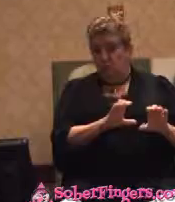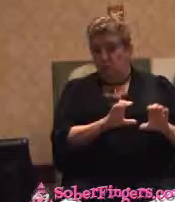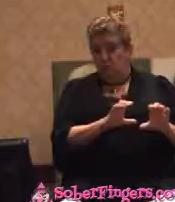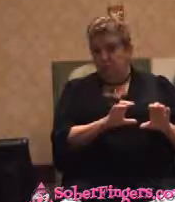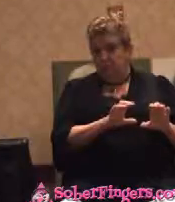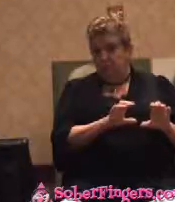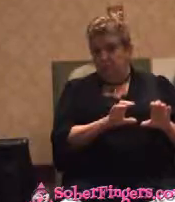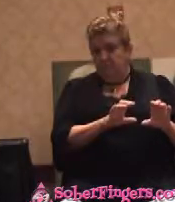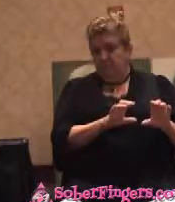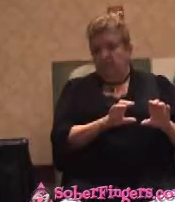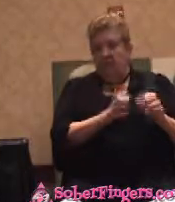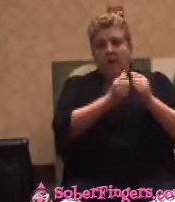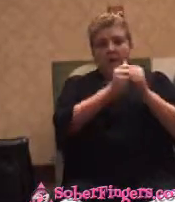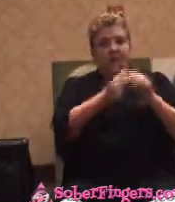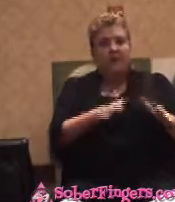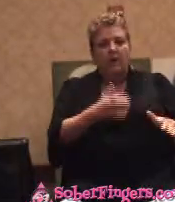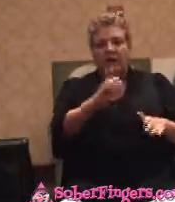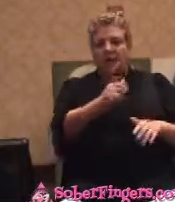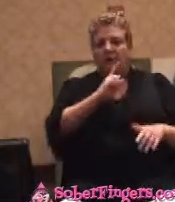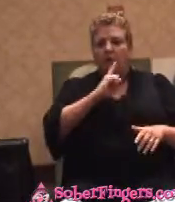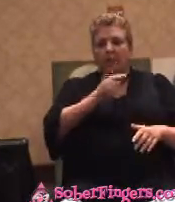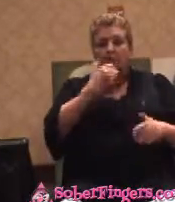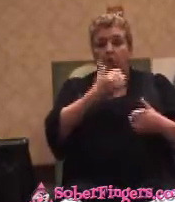And without any real good reason, she went to Alabama.